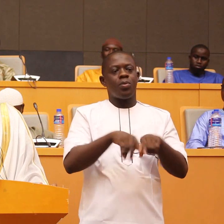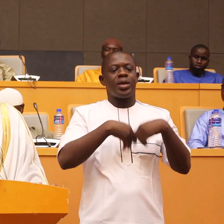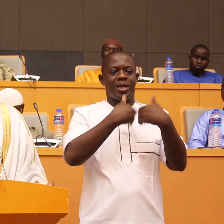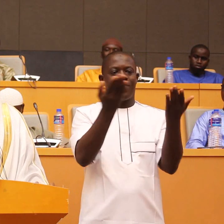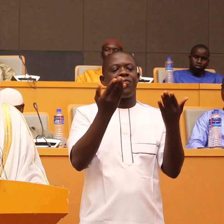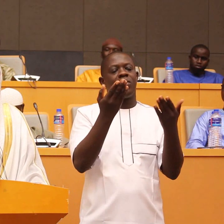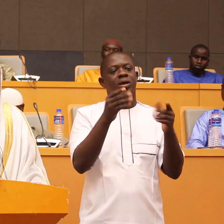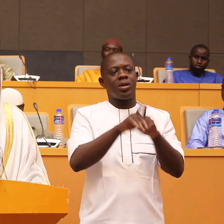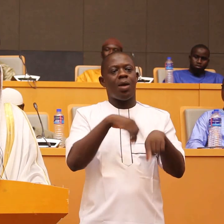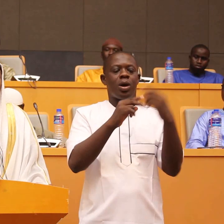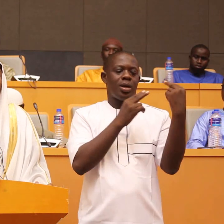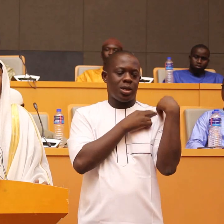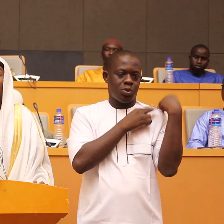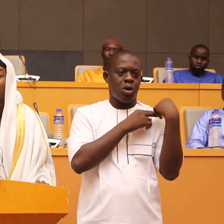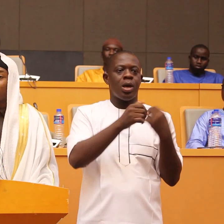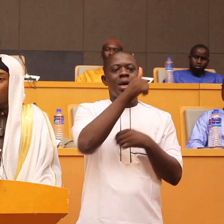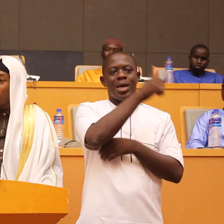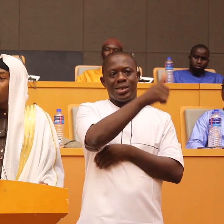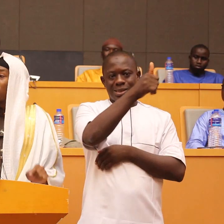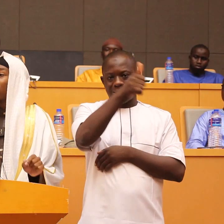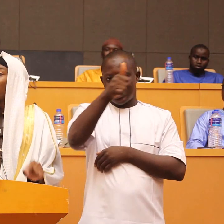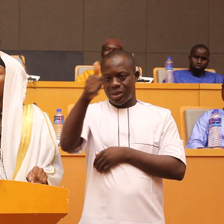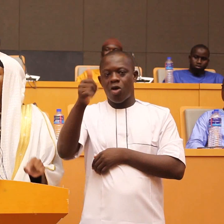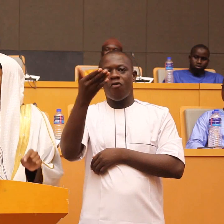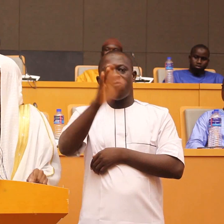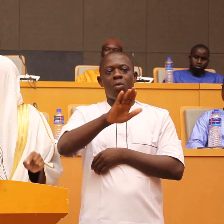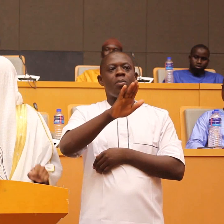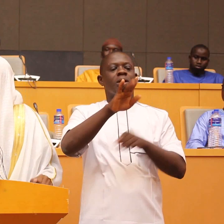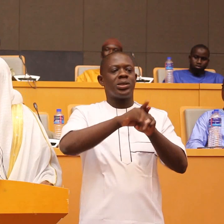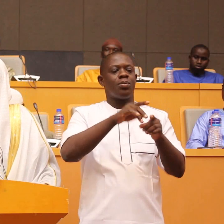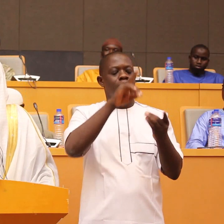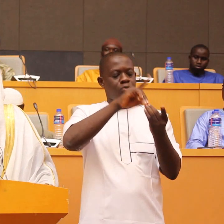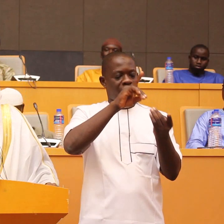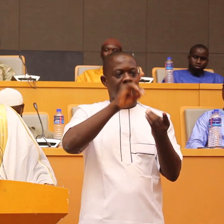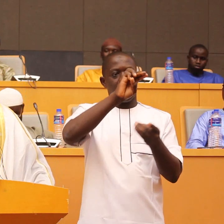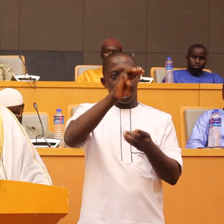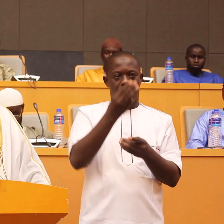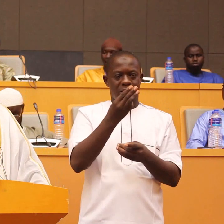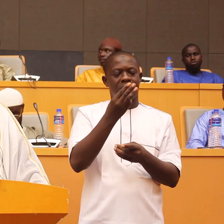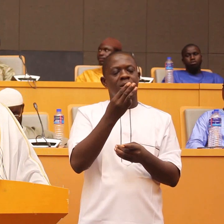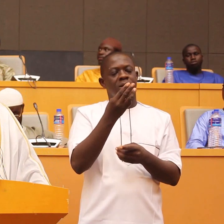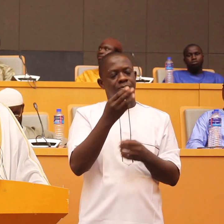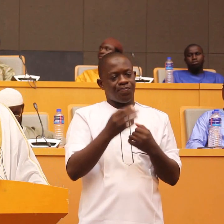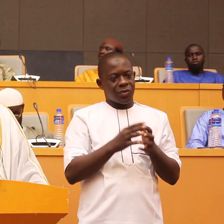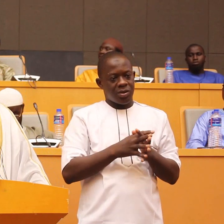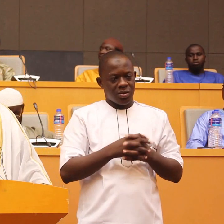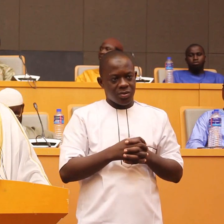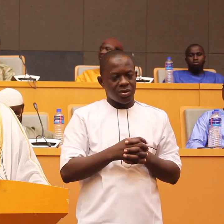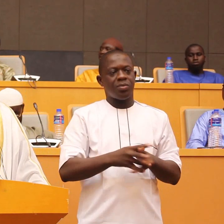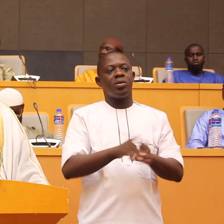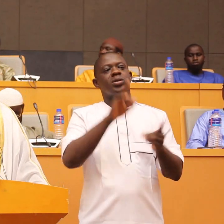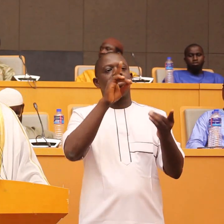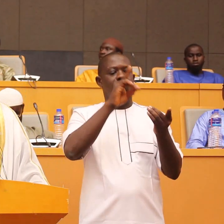given a task to each and every one from the ummah of Rasulullah sallallahu alayhi wa sallam this